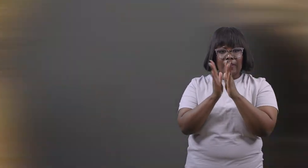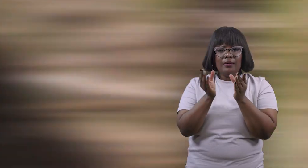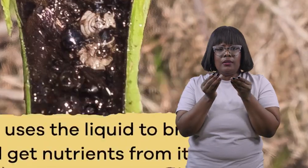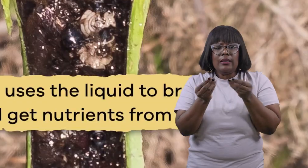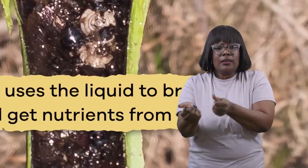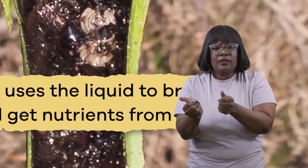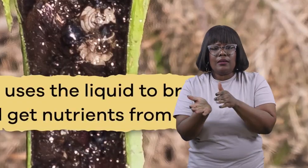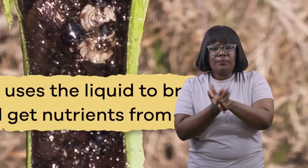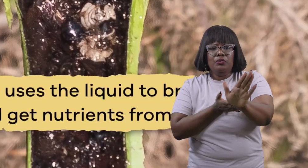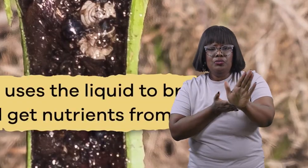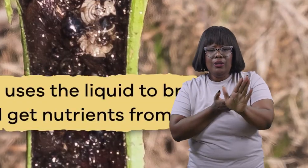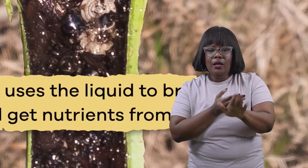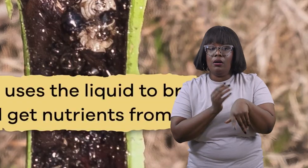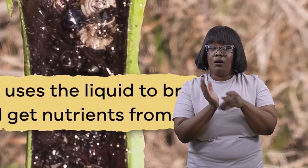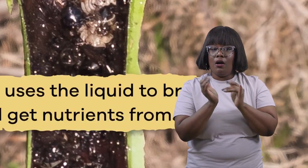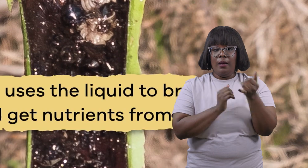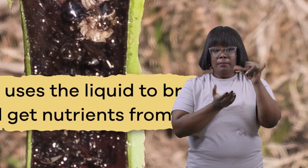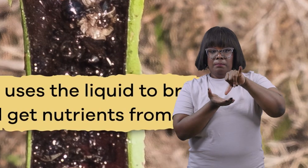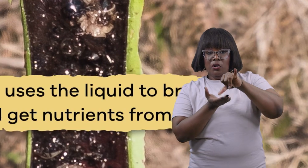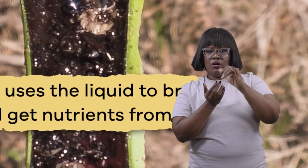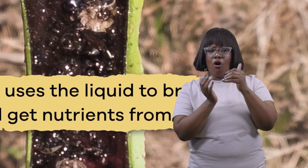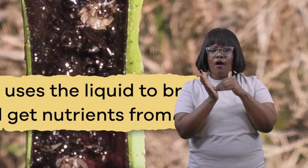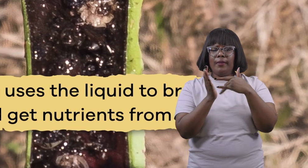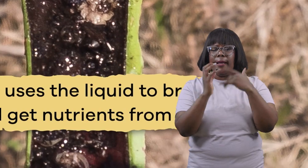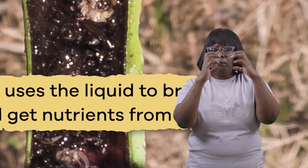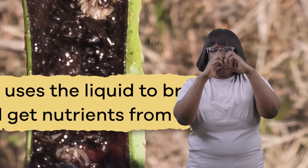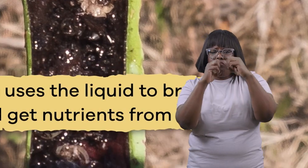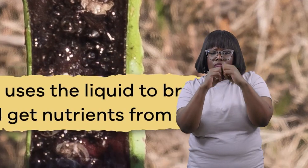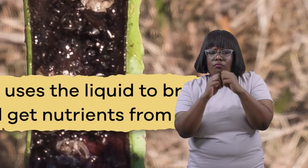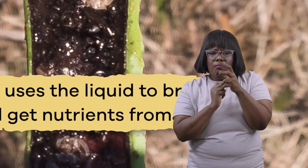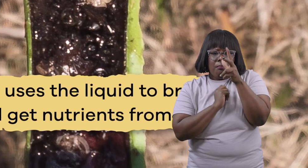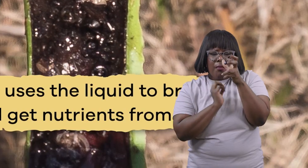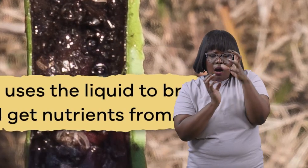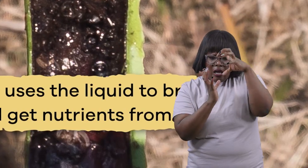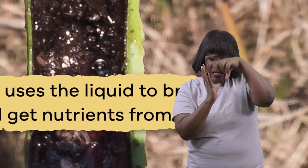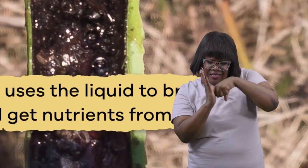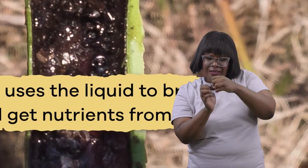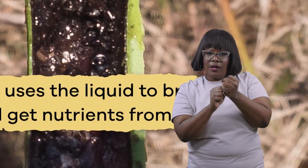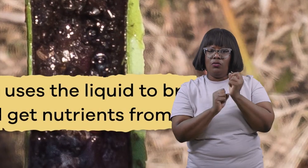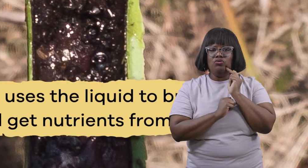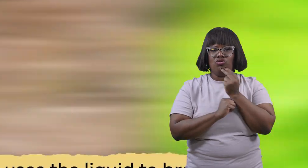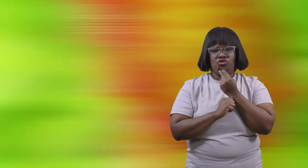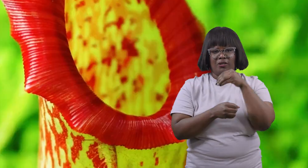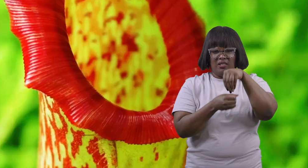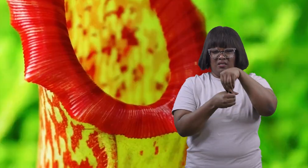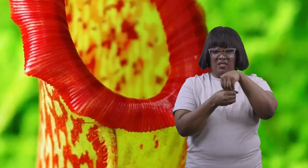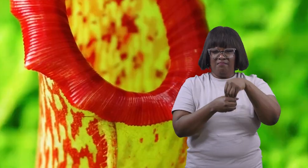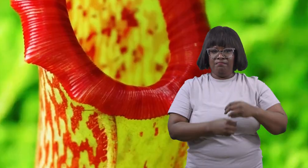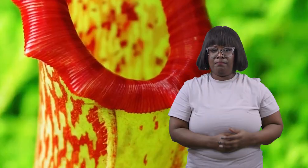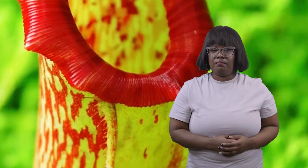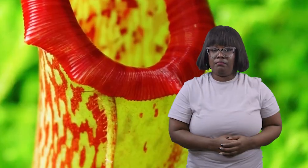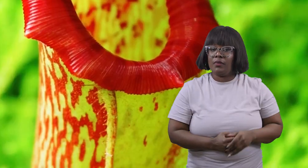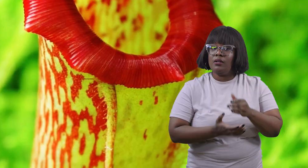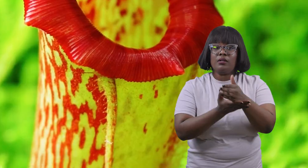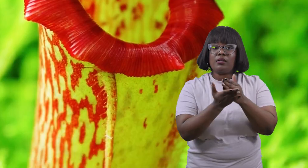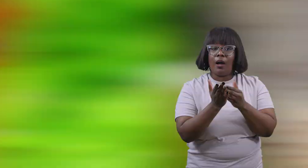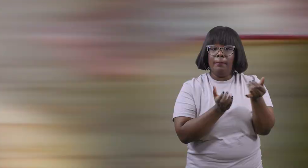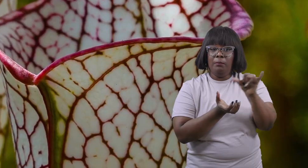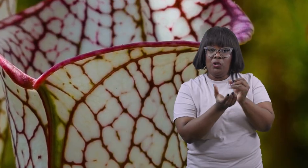the pitcher plant then uses the liquid to break down the insects and get nutrients from it some pitcher plants even have